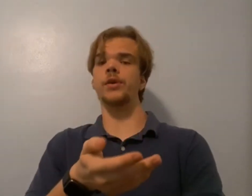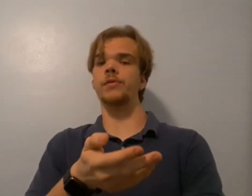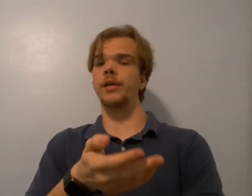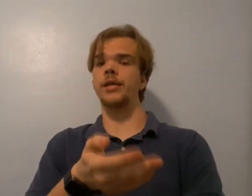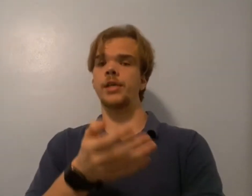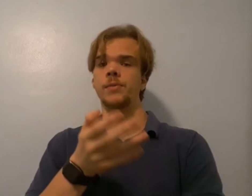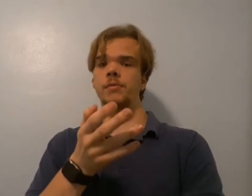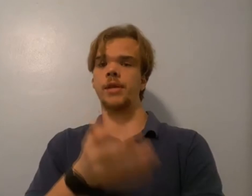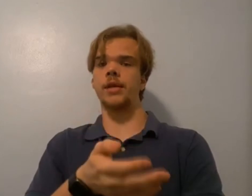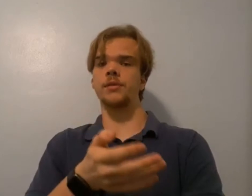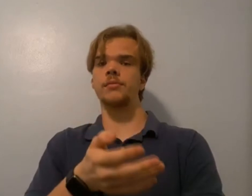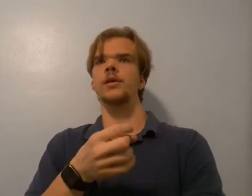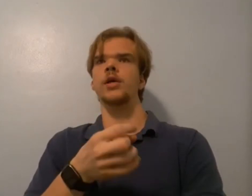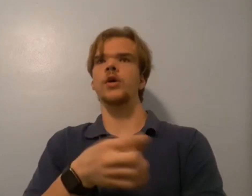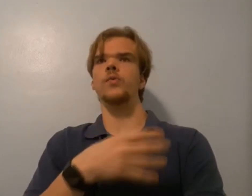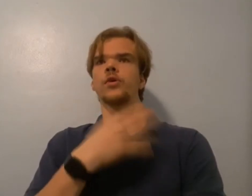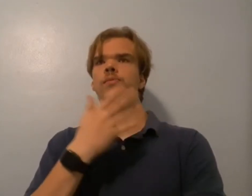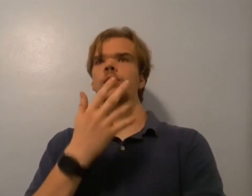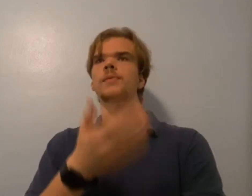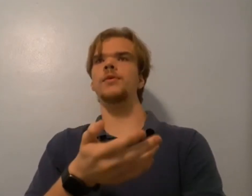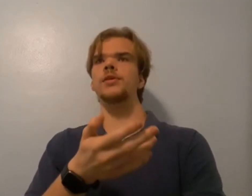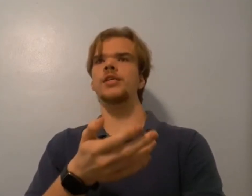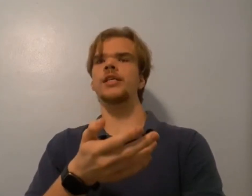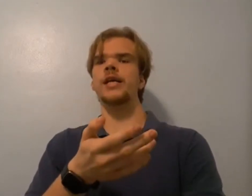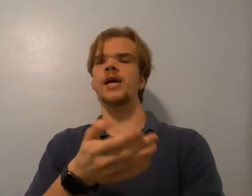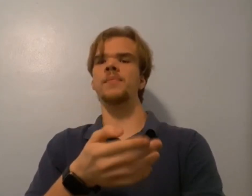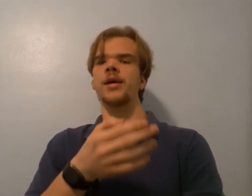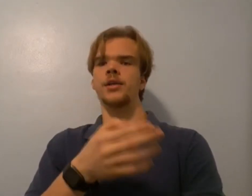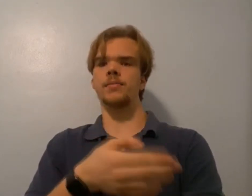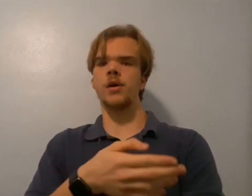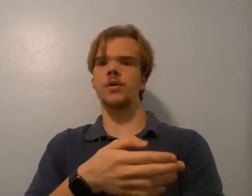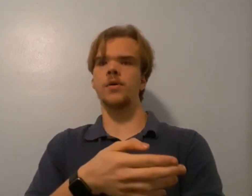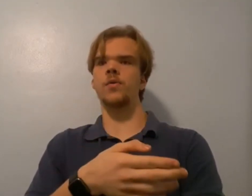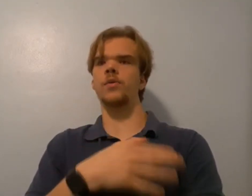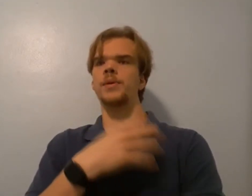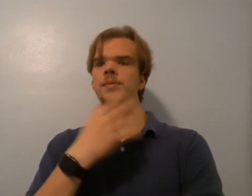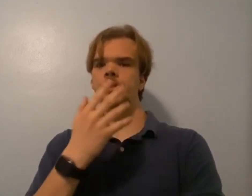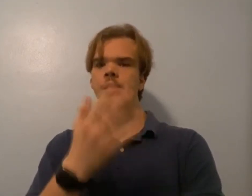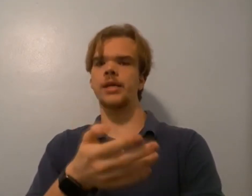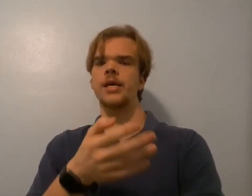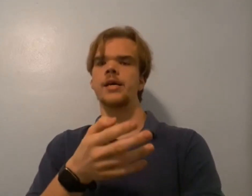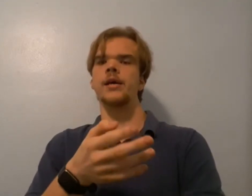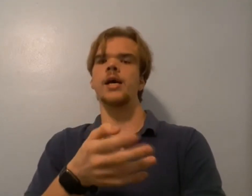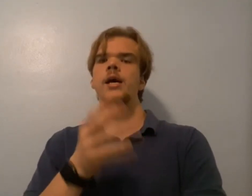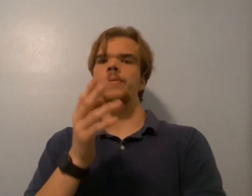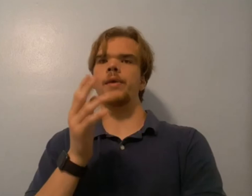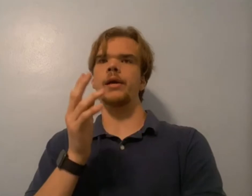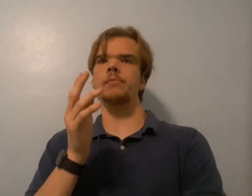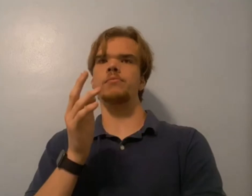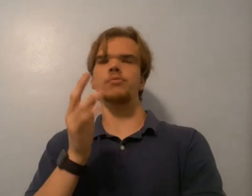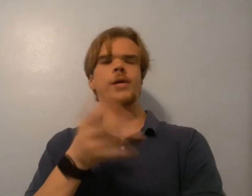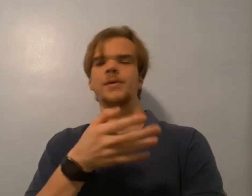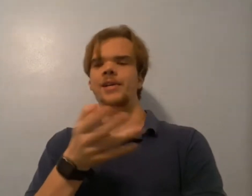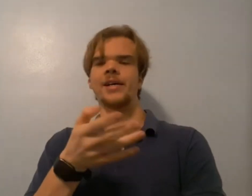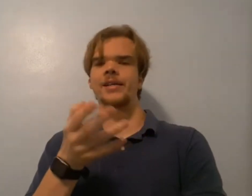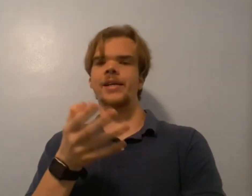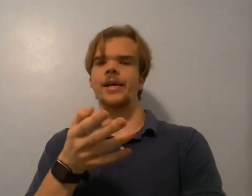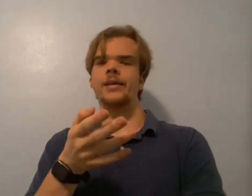doing in the last couple of days. We'll probably see that out by tomorrow or maybe Sunday, but probably not tonight.